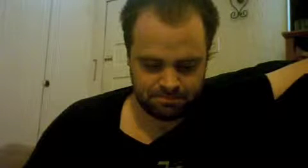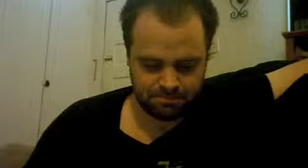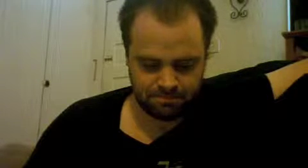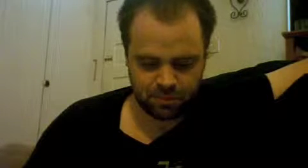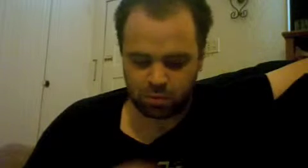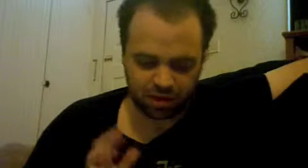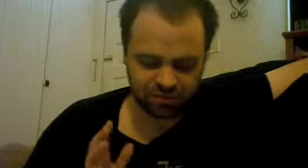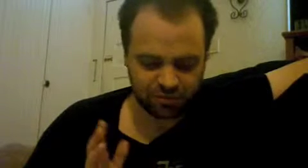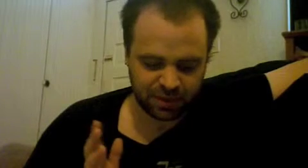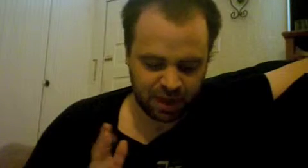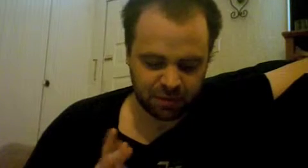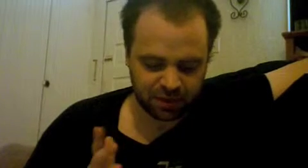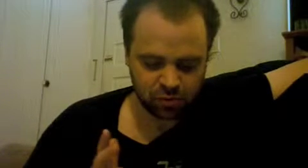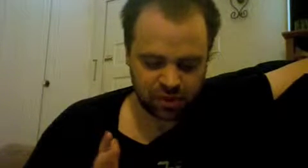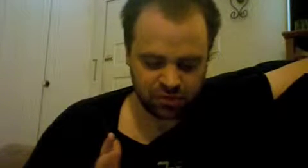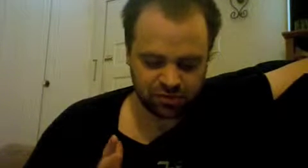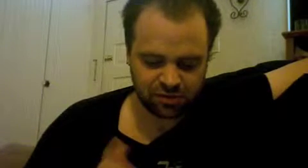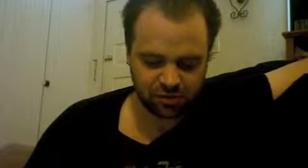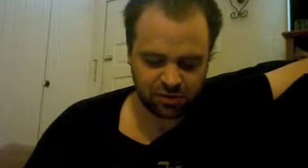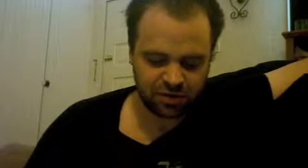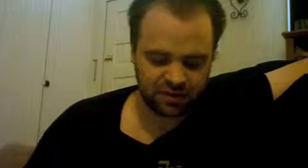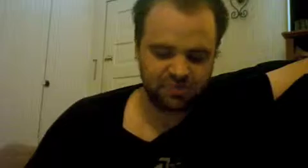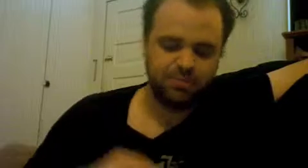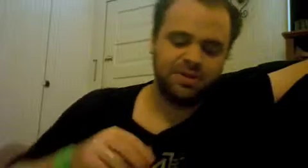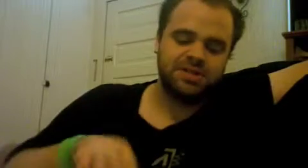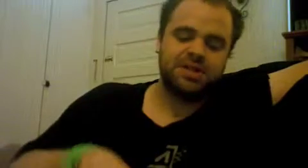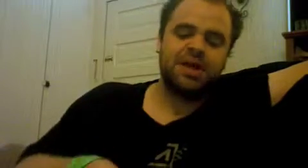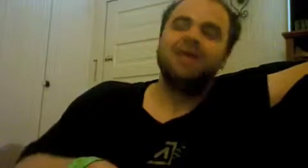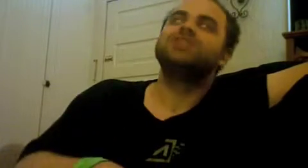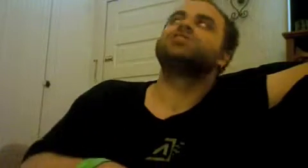the process of becoming is rather just this return to simplicity so